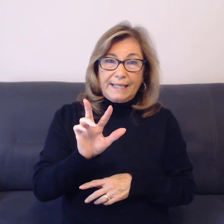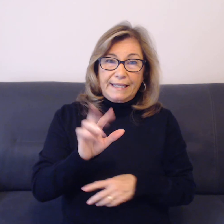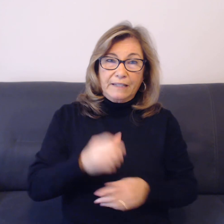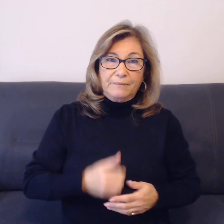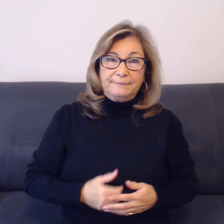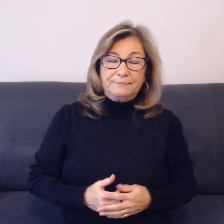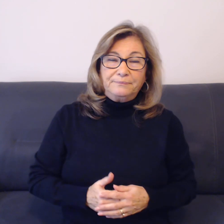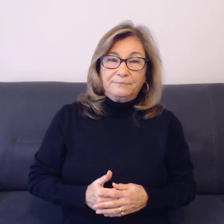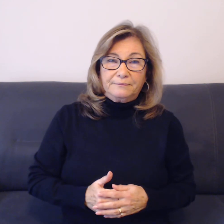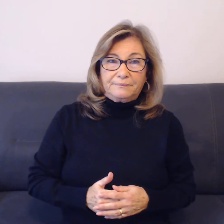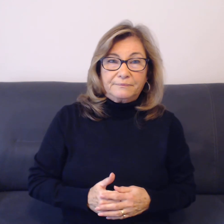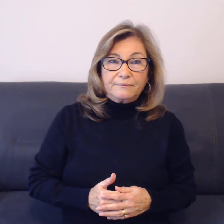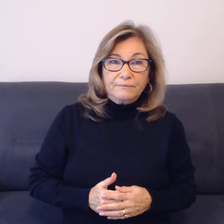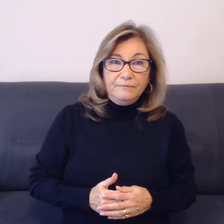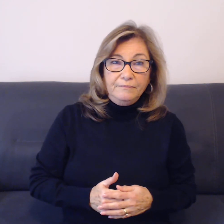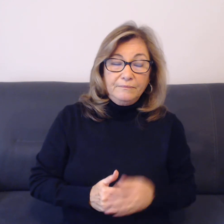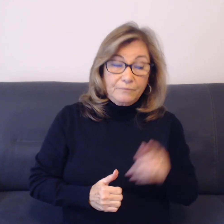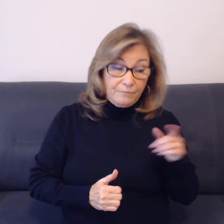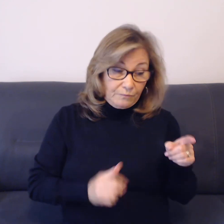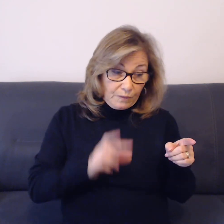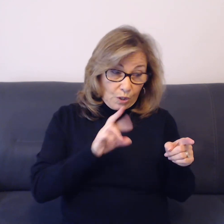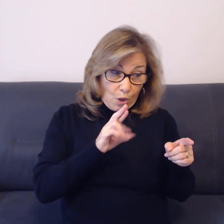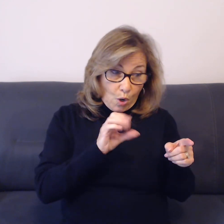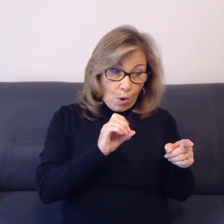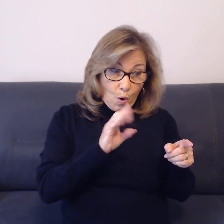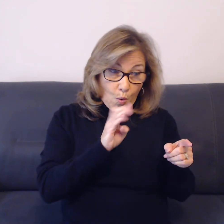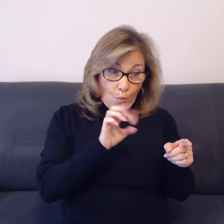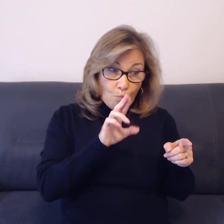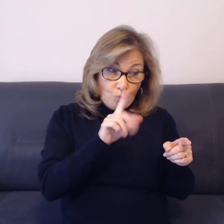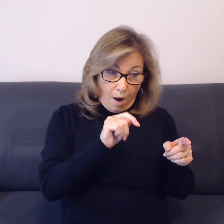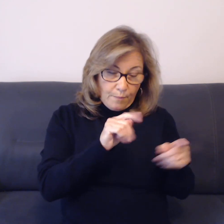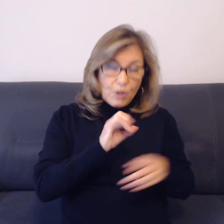Robert is on the city council.